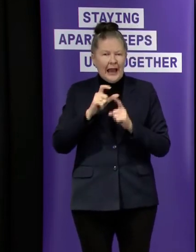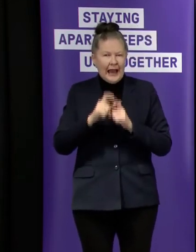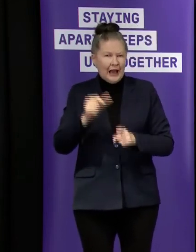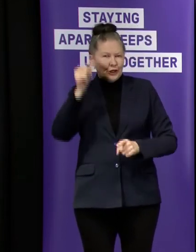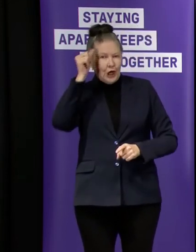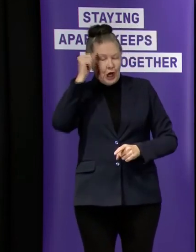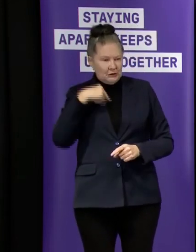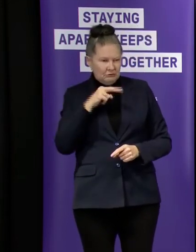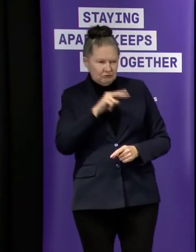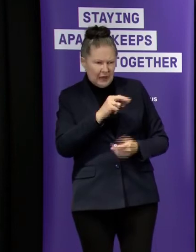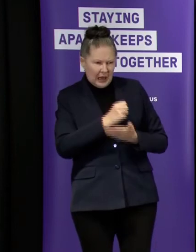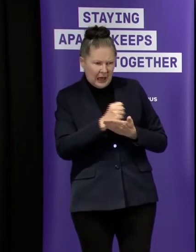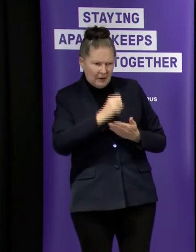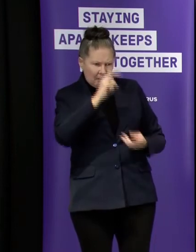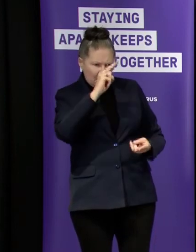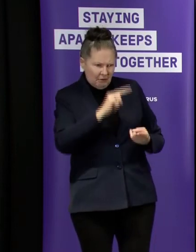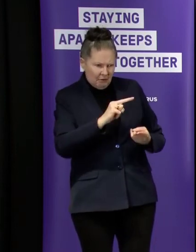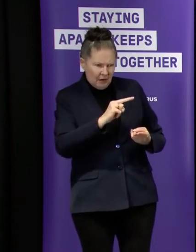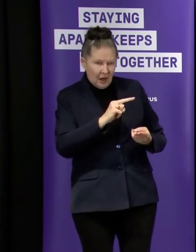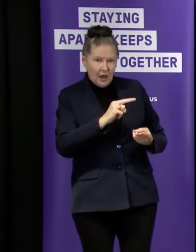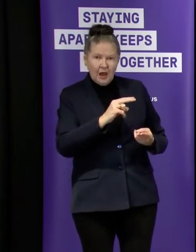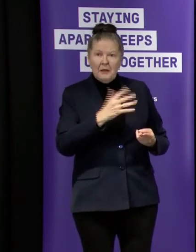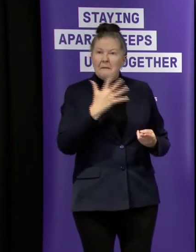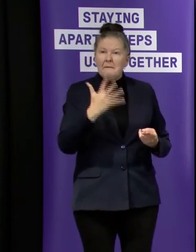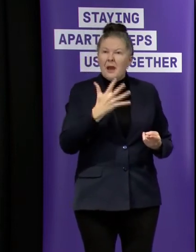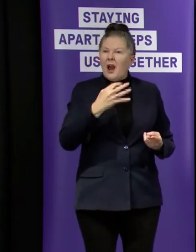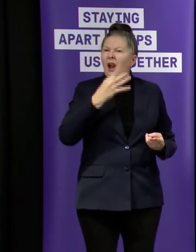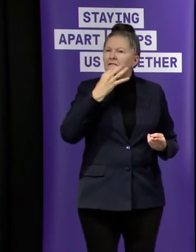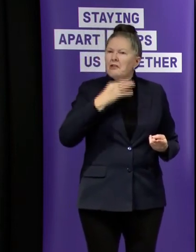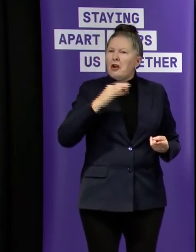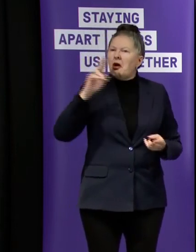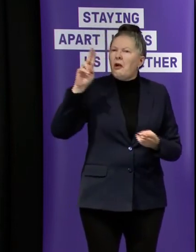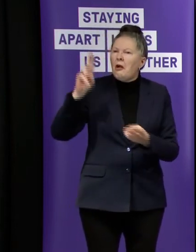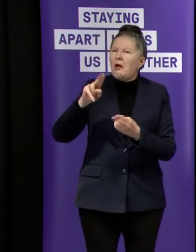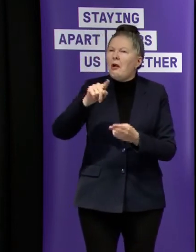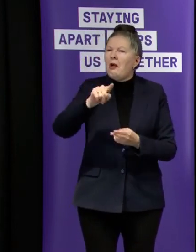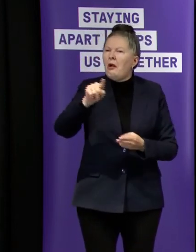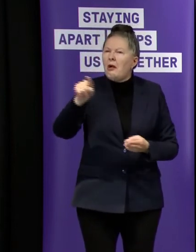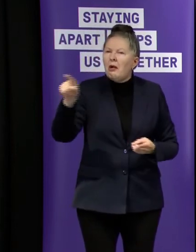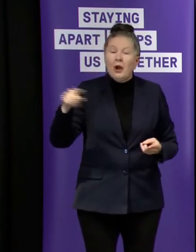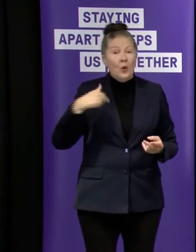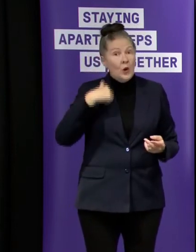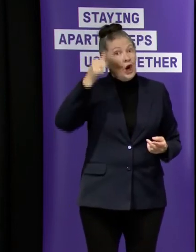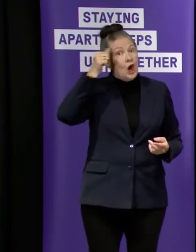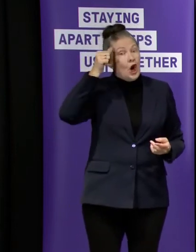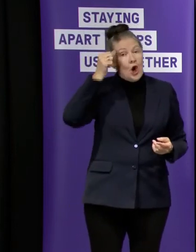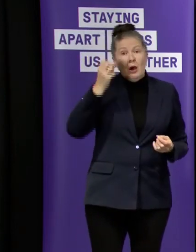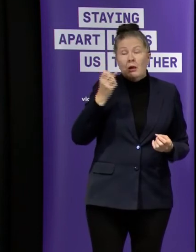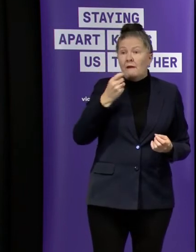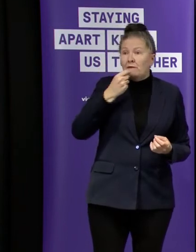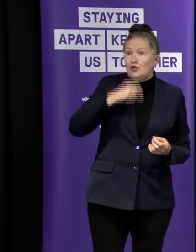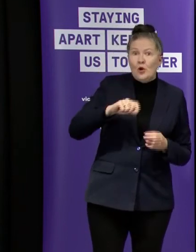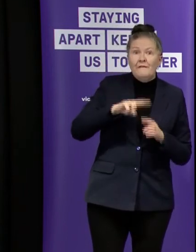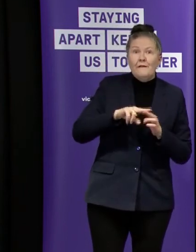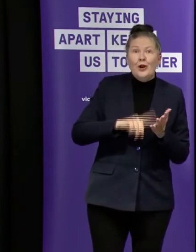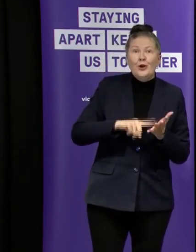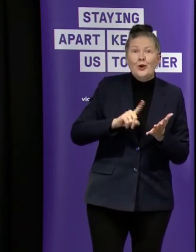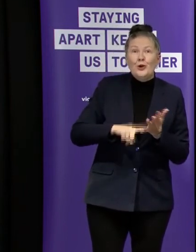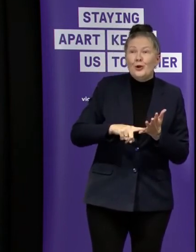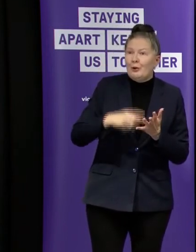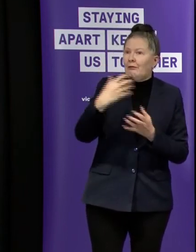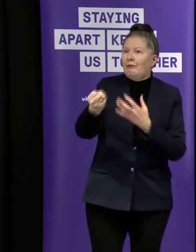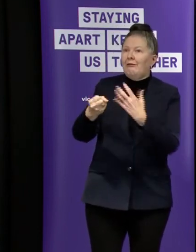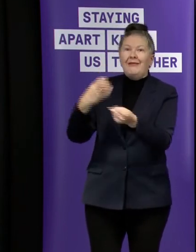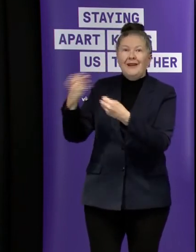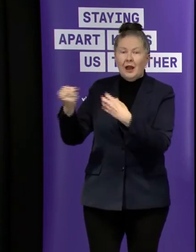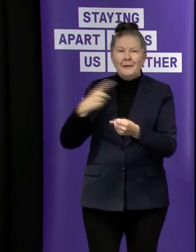is it actually because uh there's actually less illness out there and for example we know there's hardly any influenza out there which because of presumably what we're doing to control